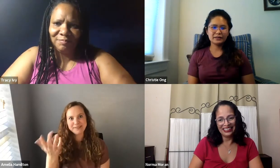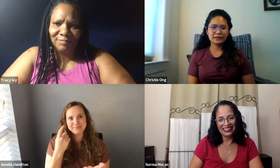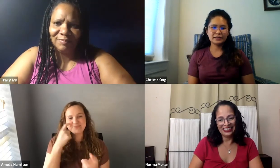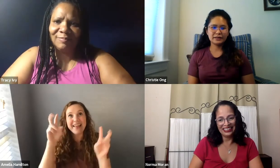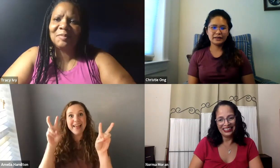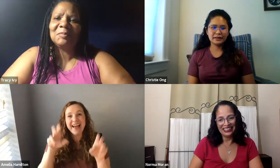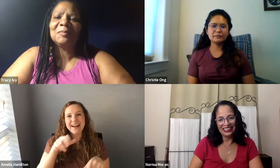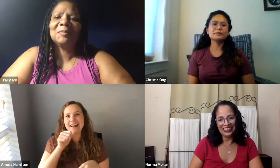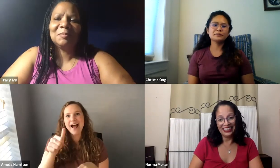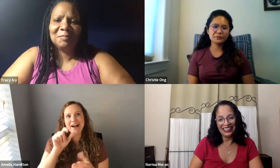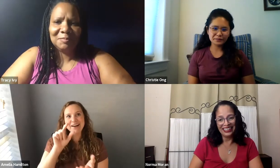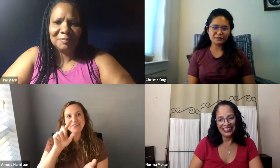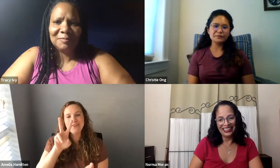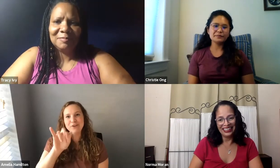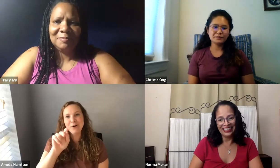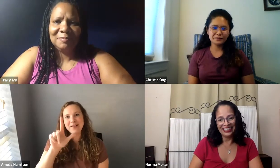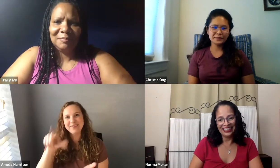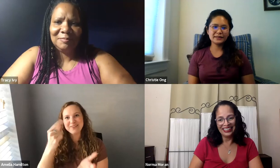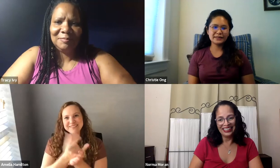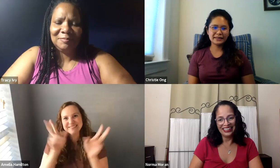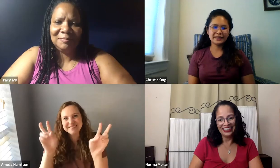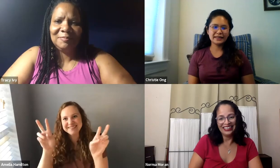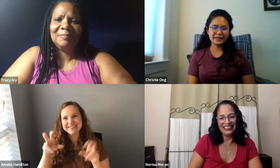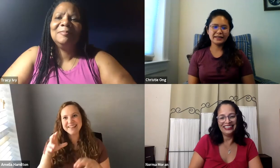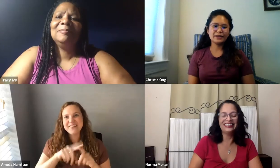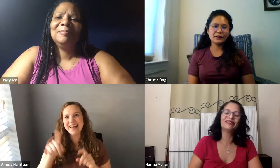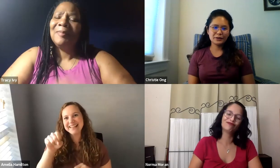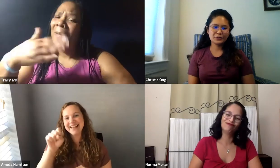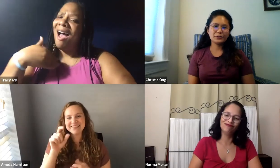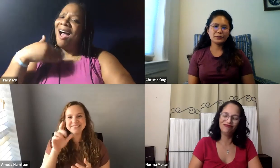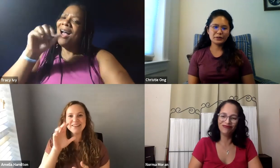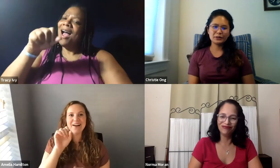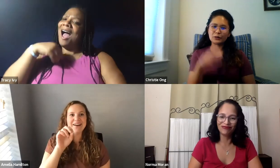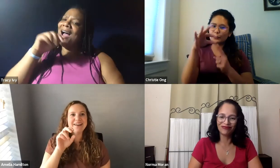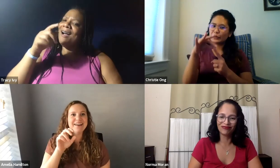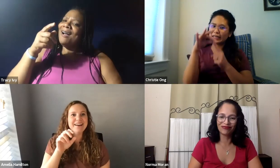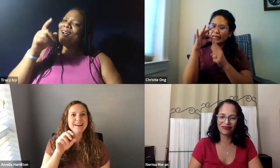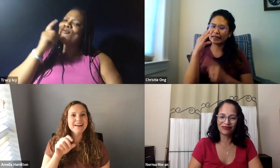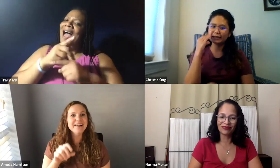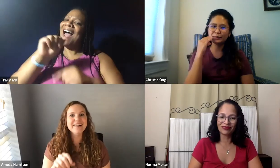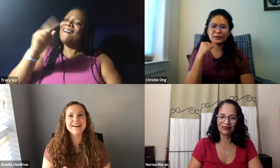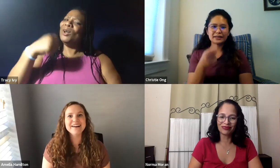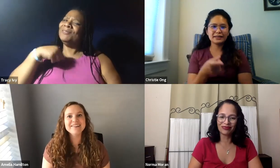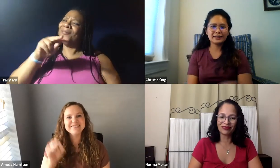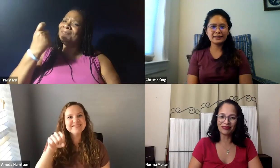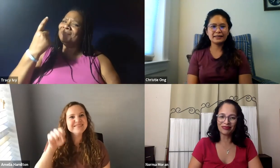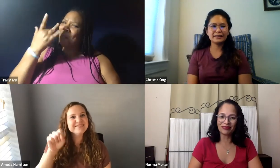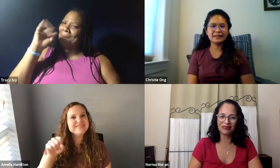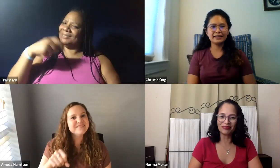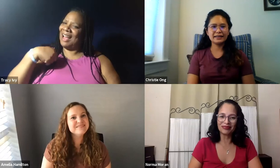graduated just 2020, just this past May. It was obviously a virtual graduation. That's a very